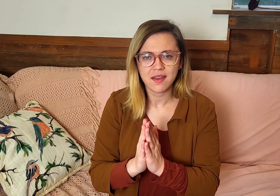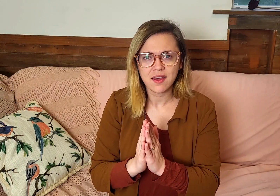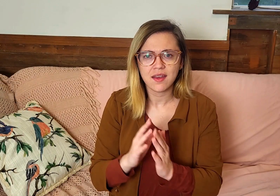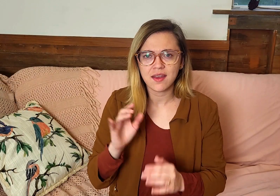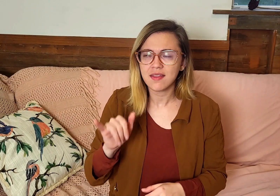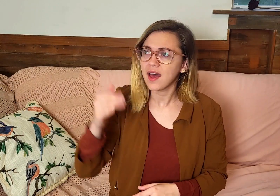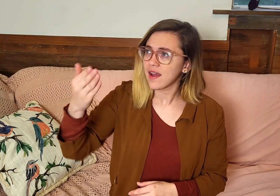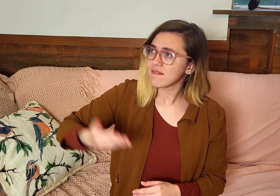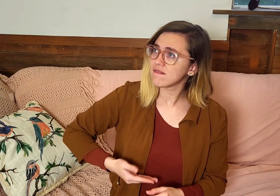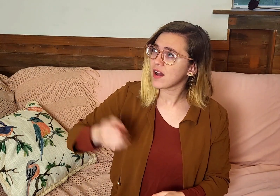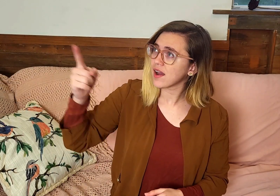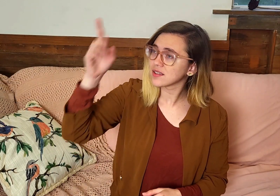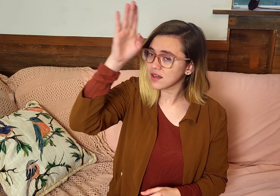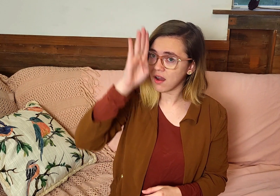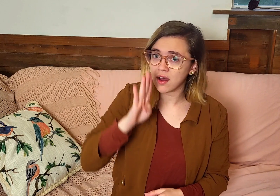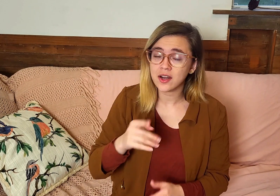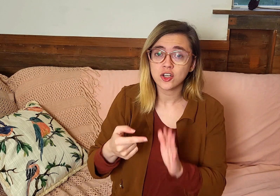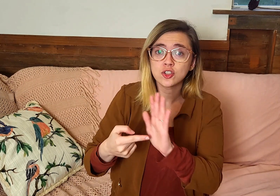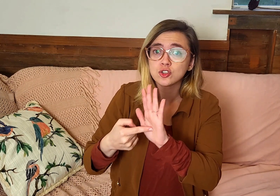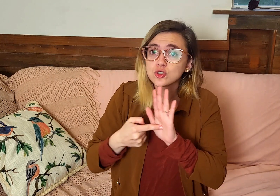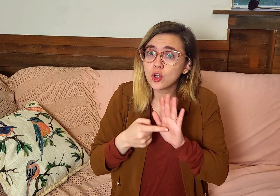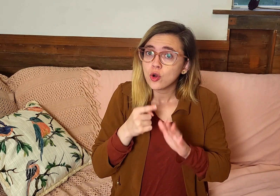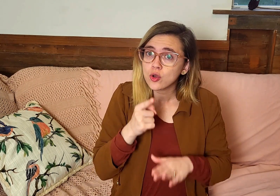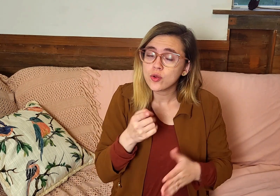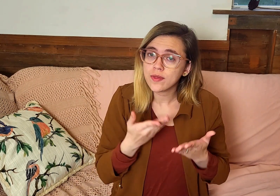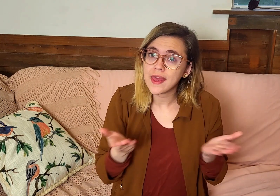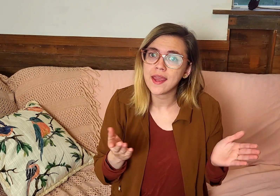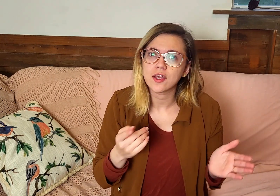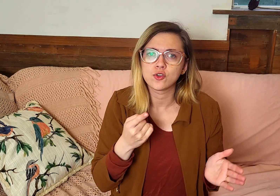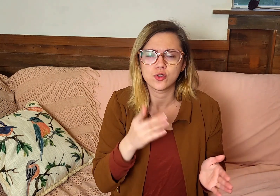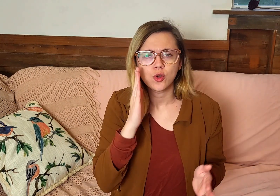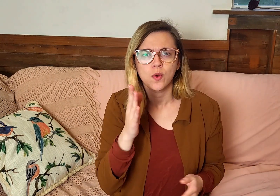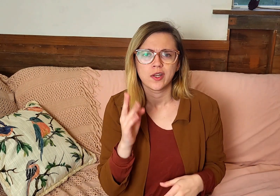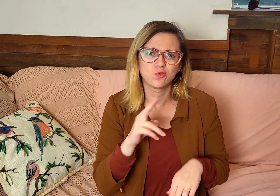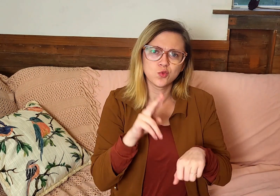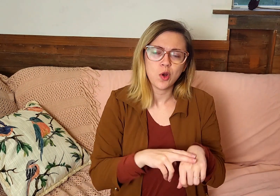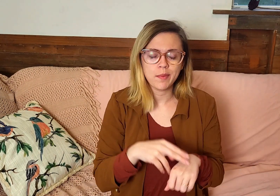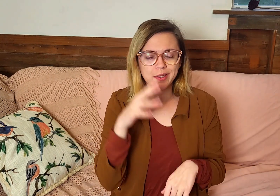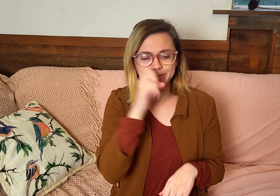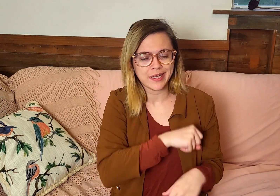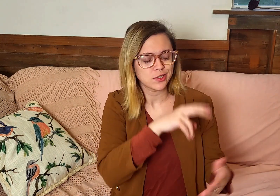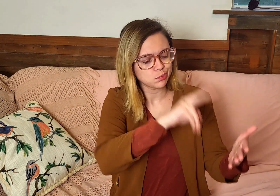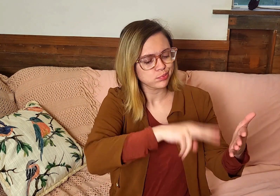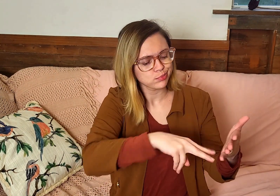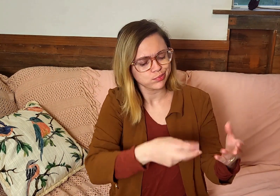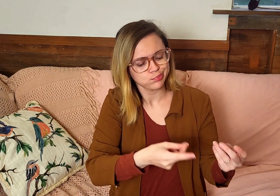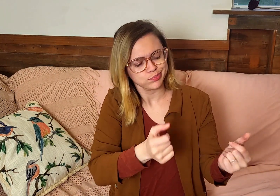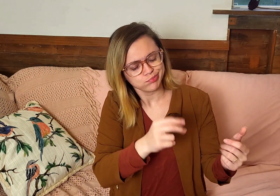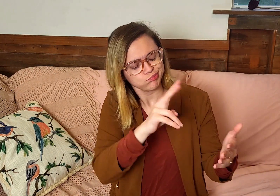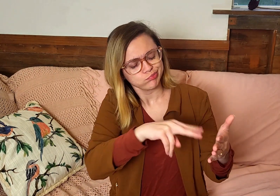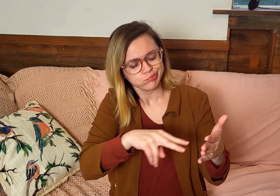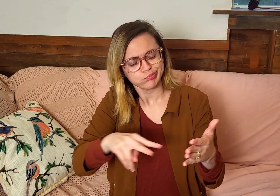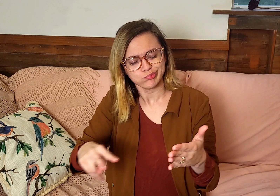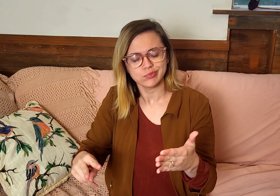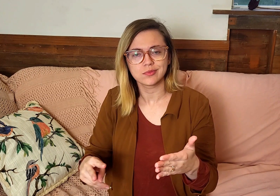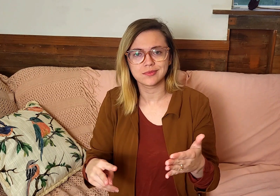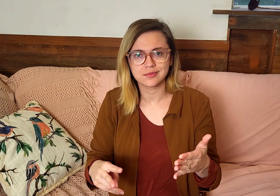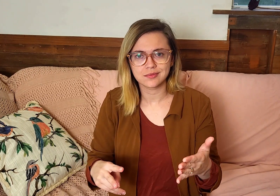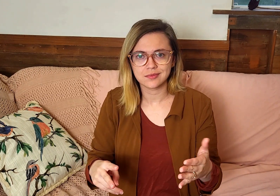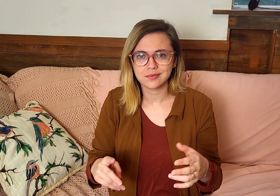Prayer, that invites God to show you things that you would normally just miss when you're reading through really fast,